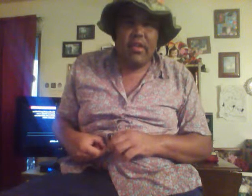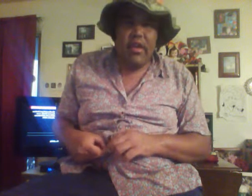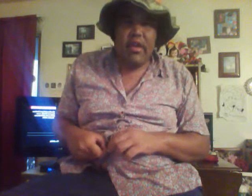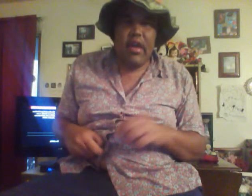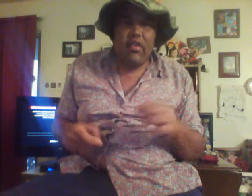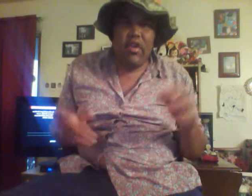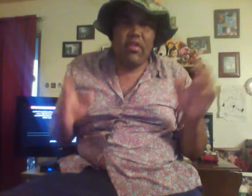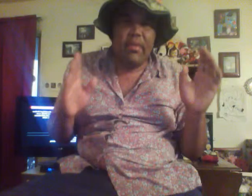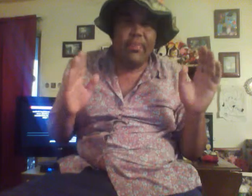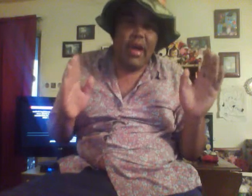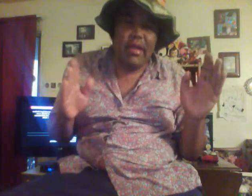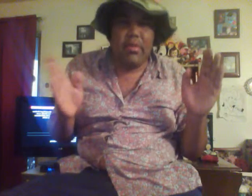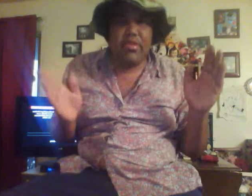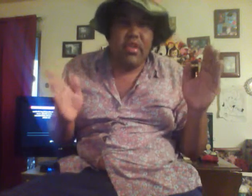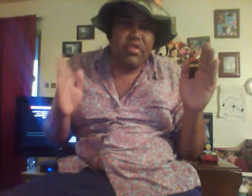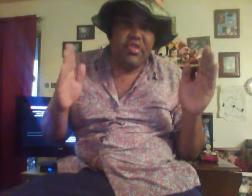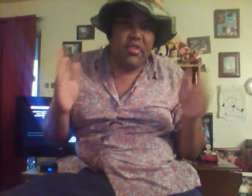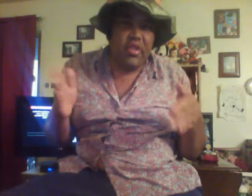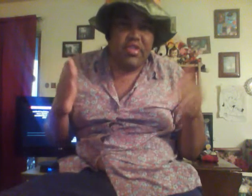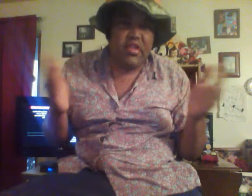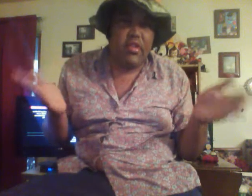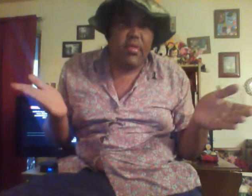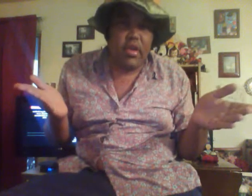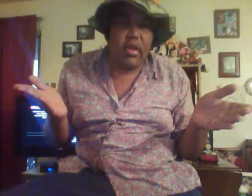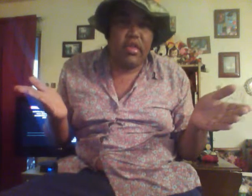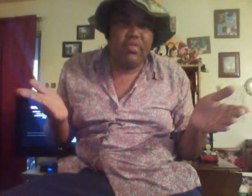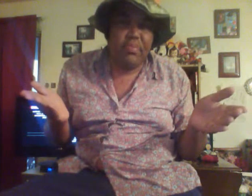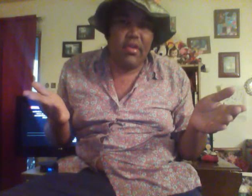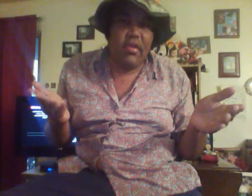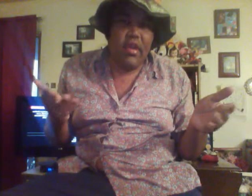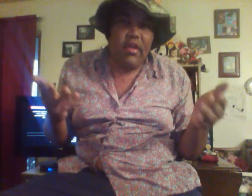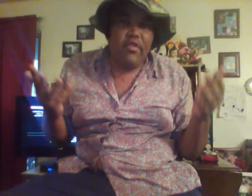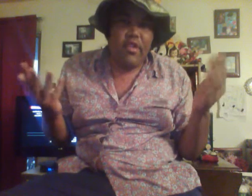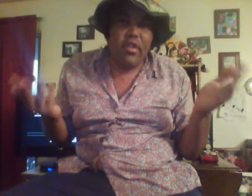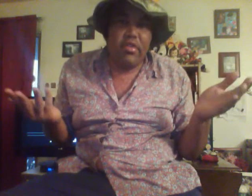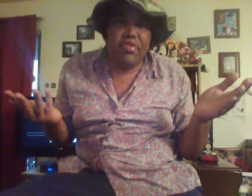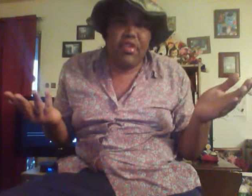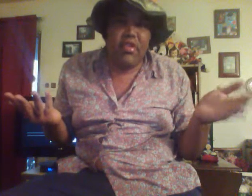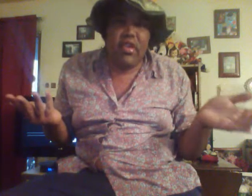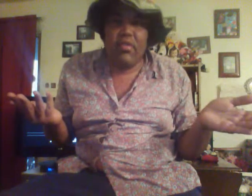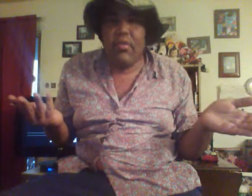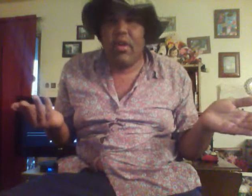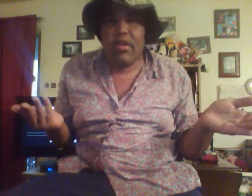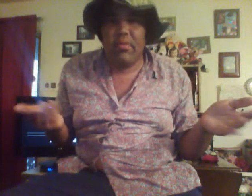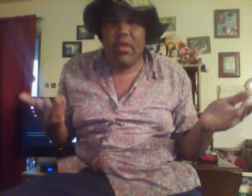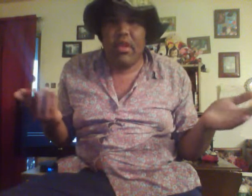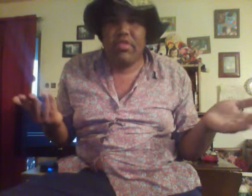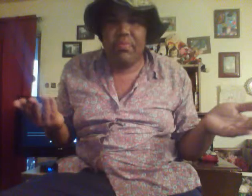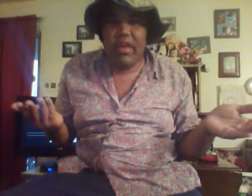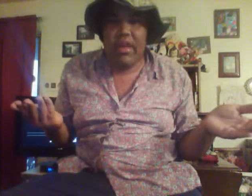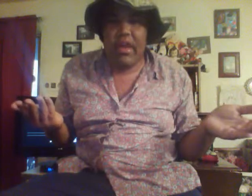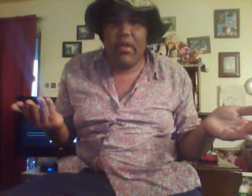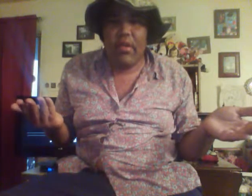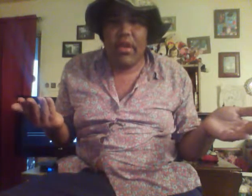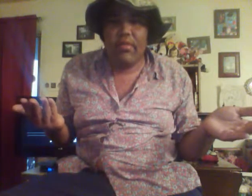Now, the only problem is this series still wouldn't... For this series to work, it wouldn't explain how, like,